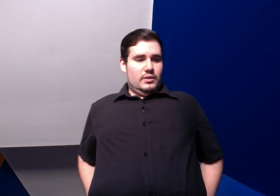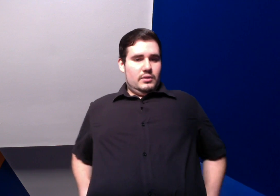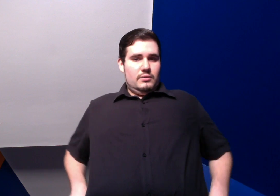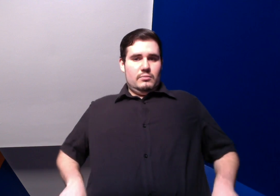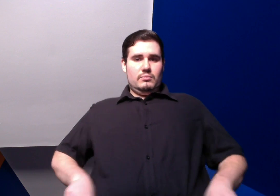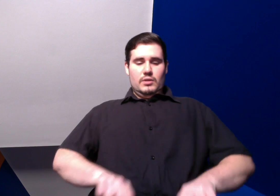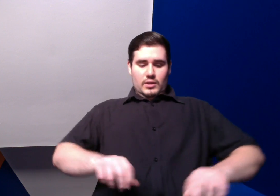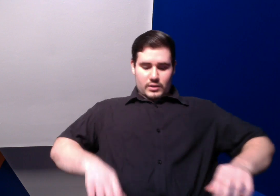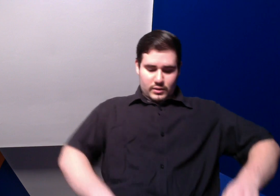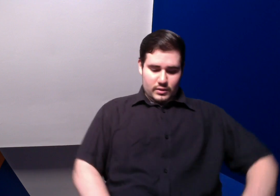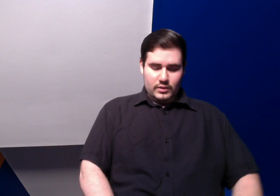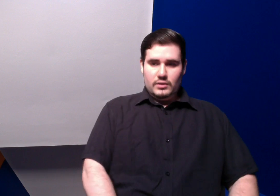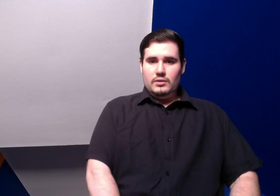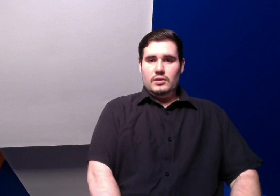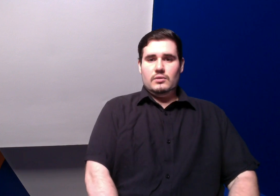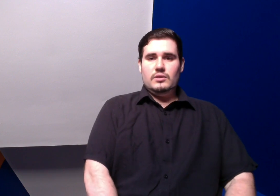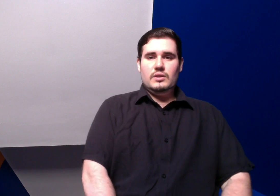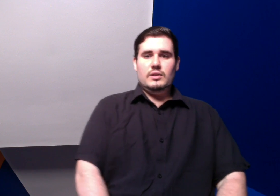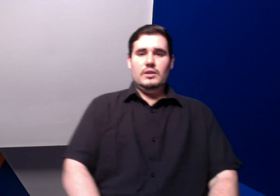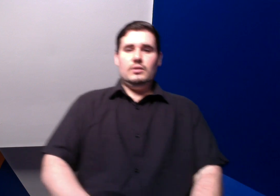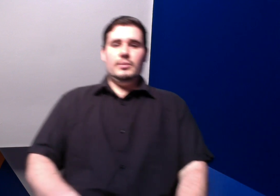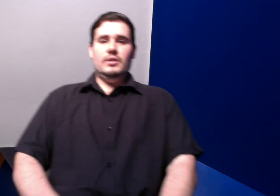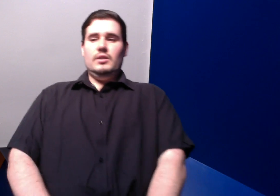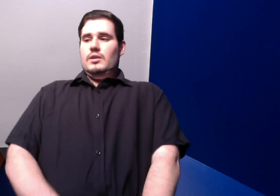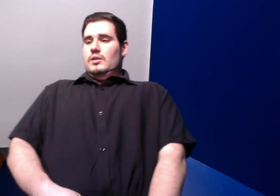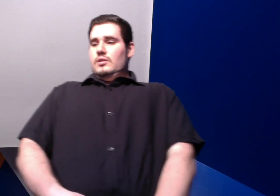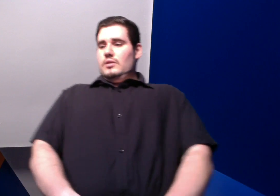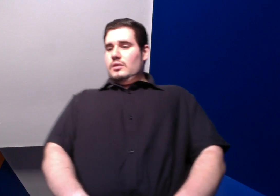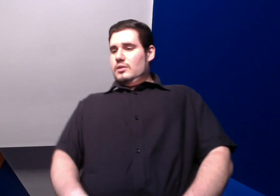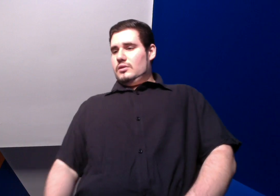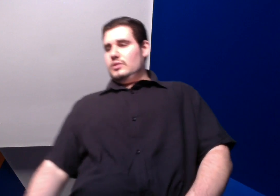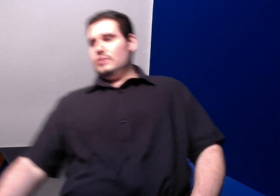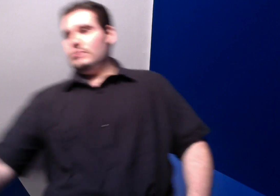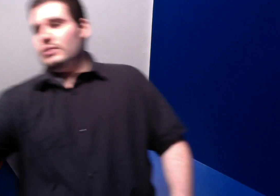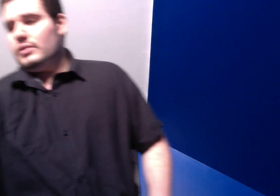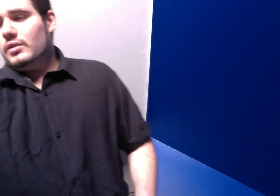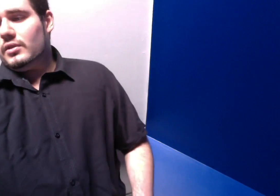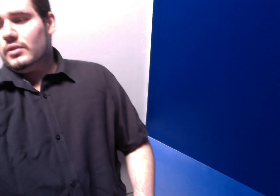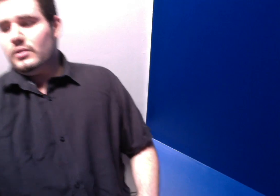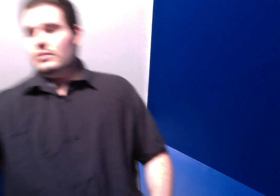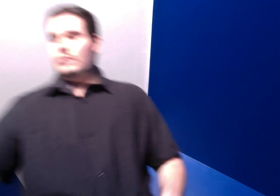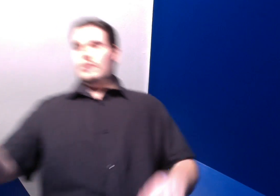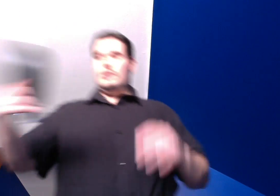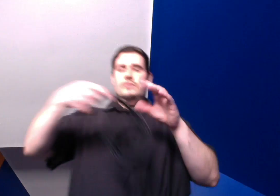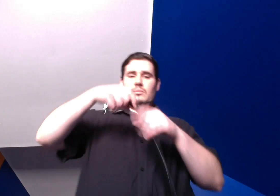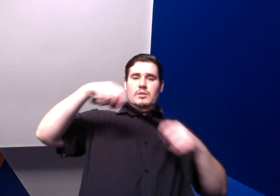you know succeed a little bit because it's always good to have something